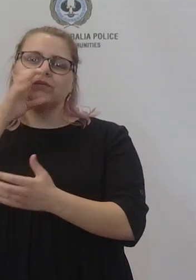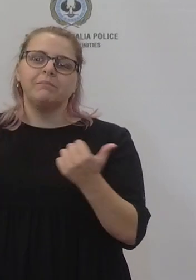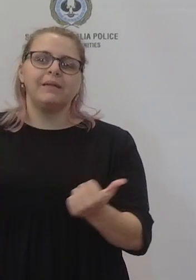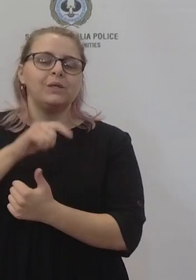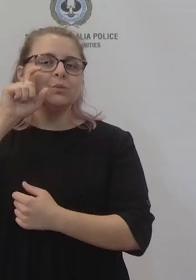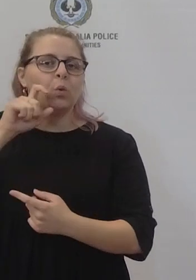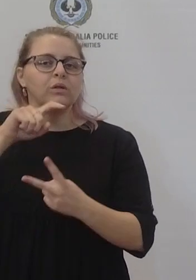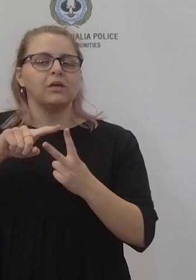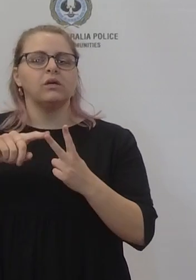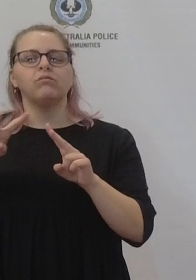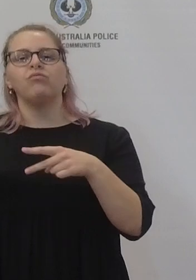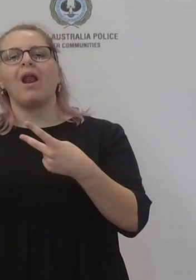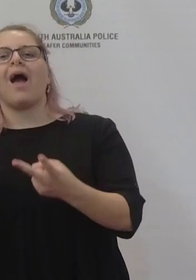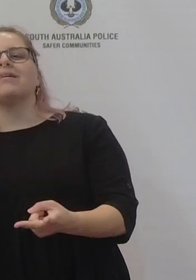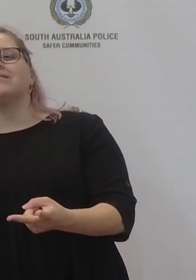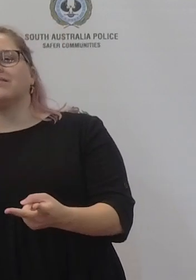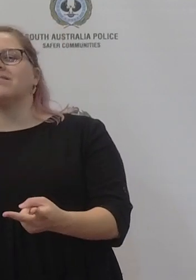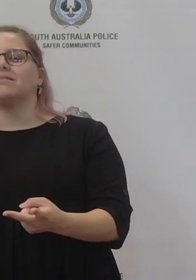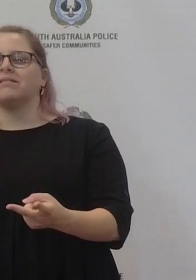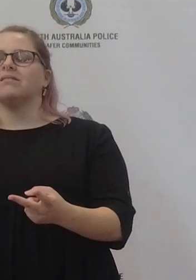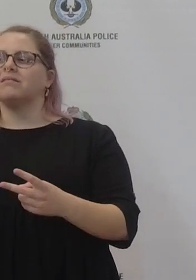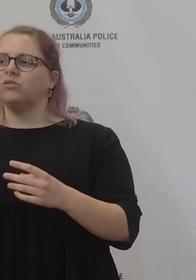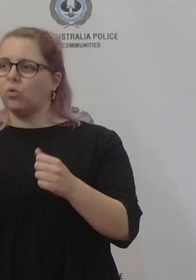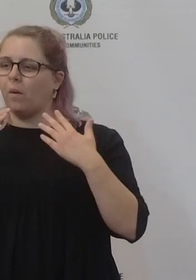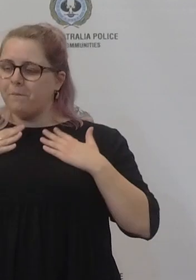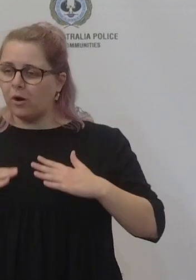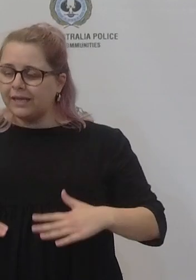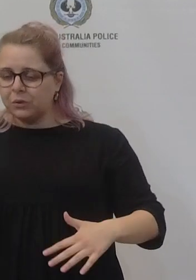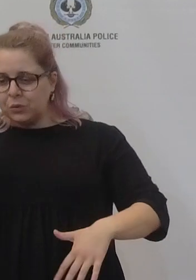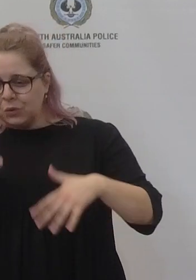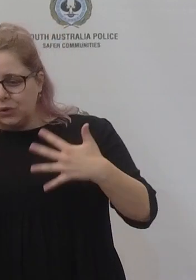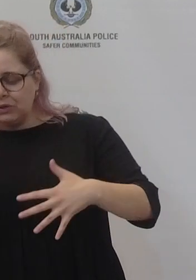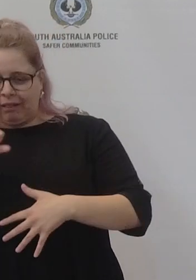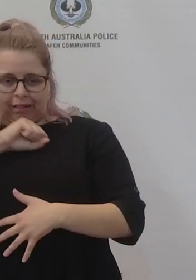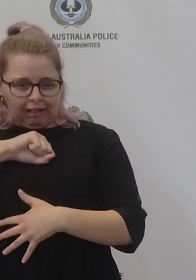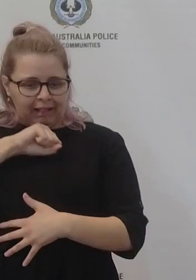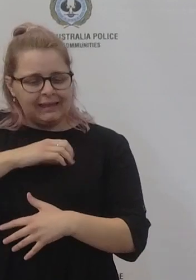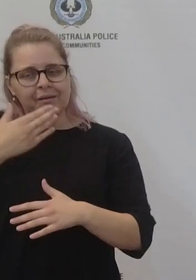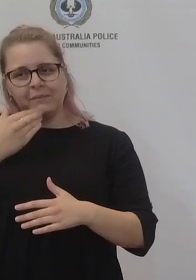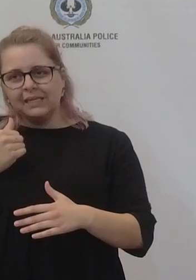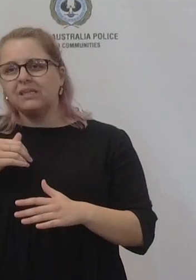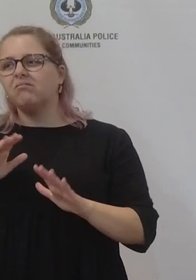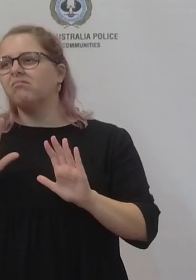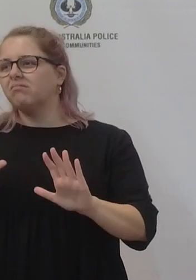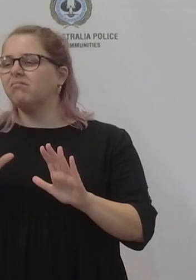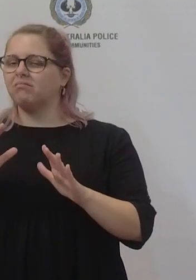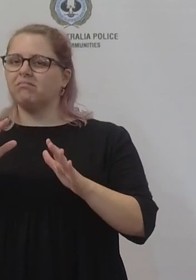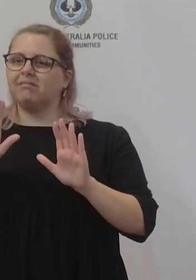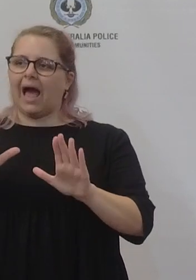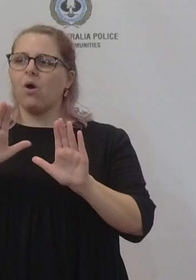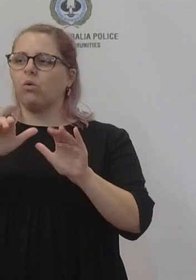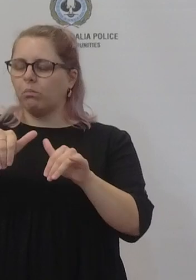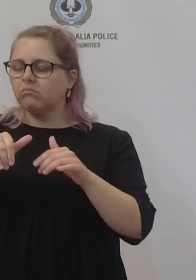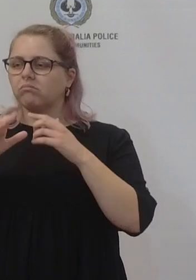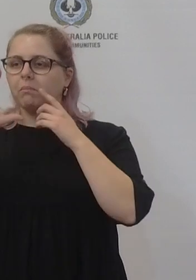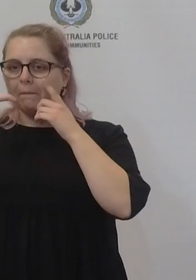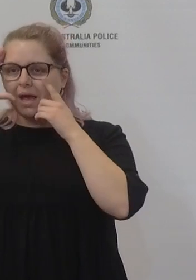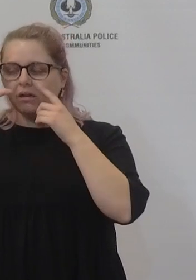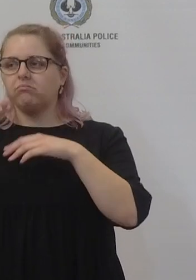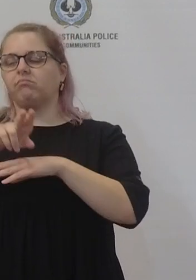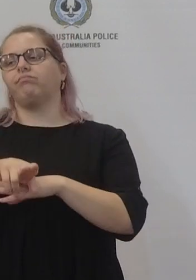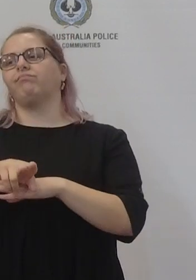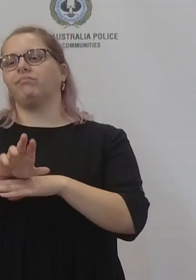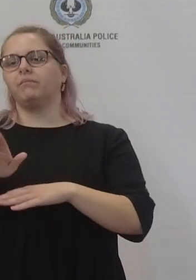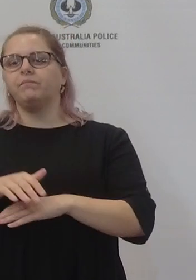nothing bad about staying in bed and if your body tells you to make sure that you do that. We also have updated our